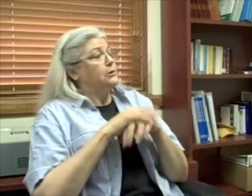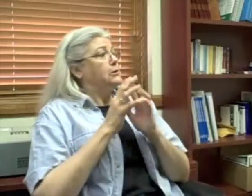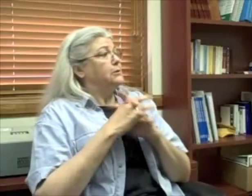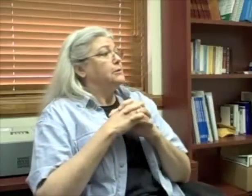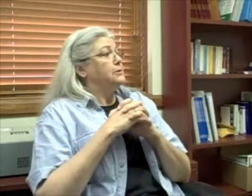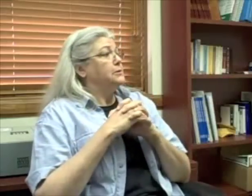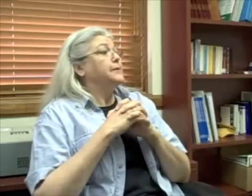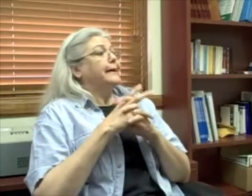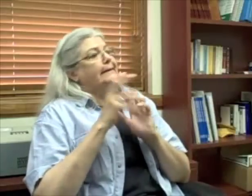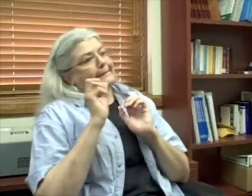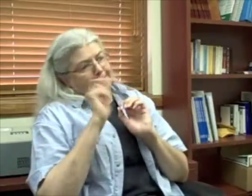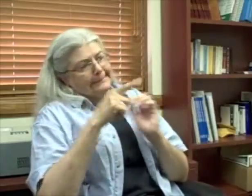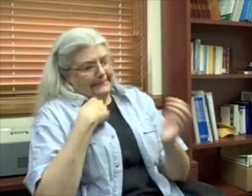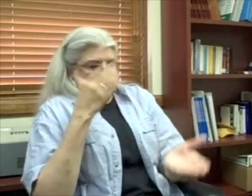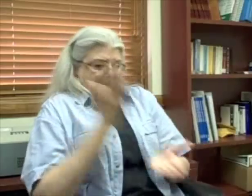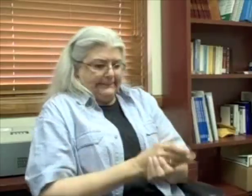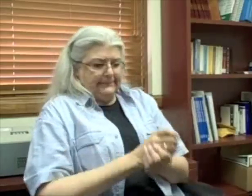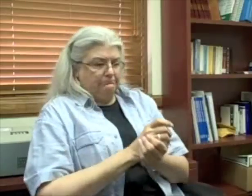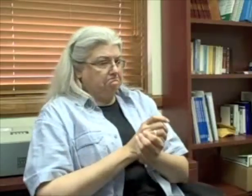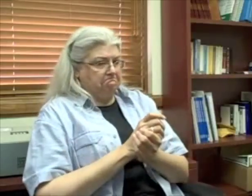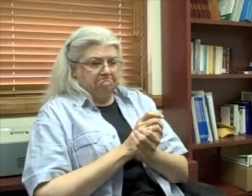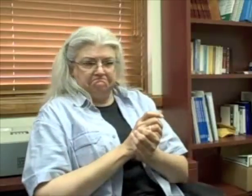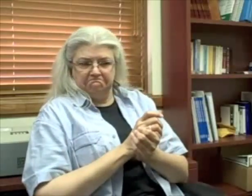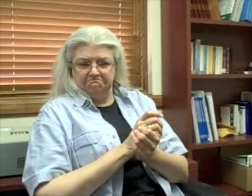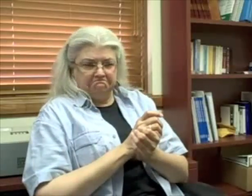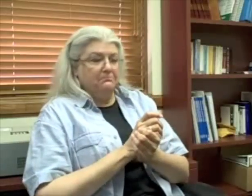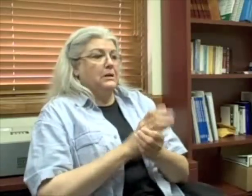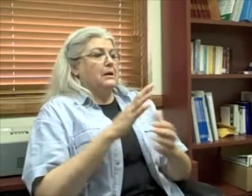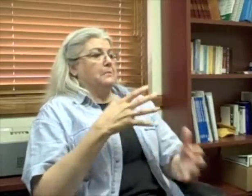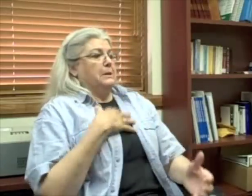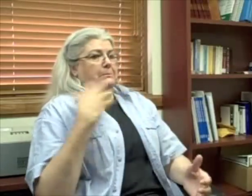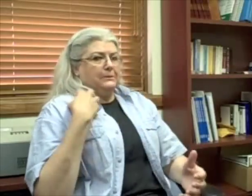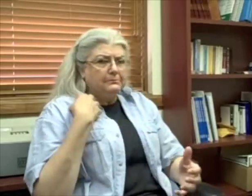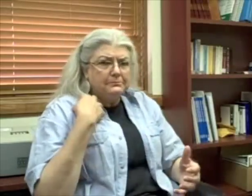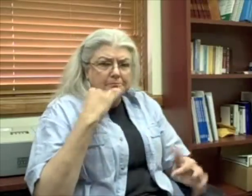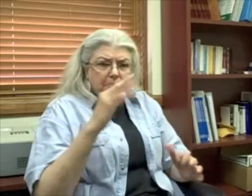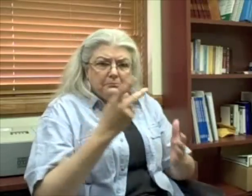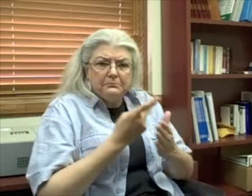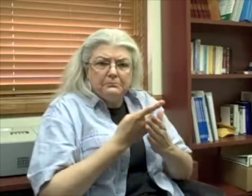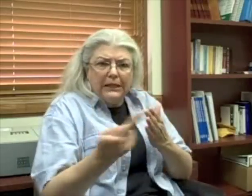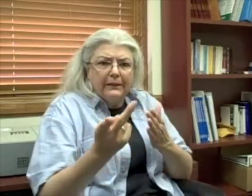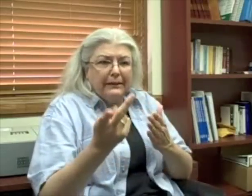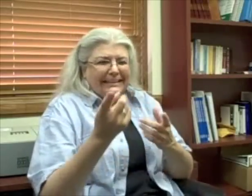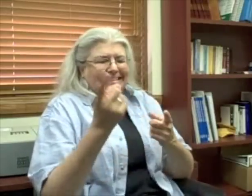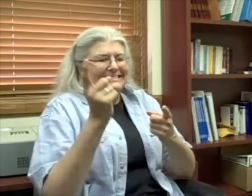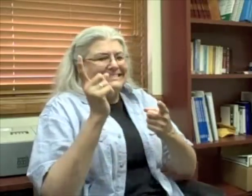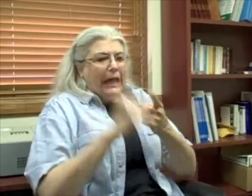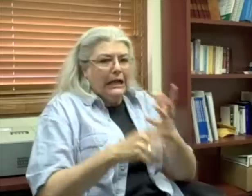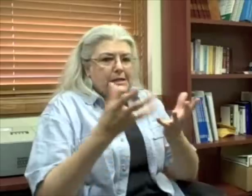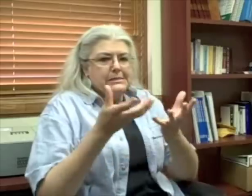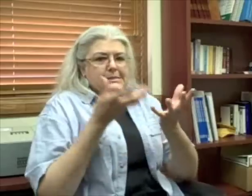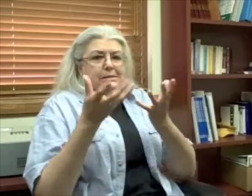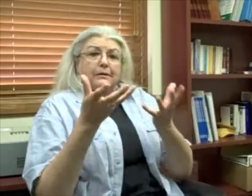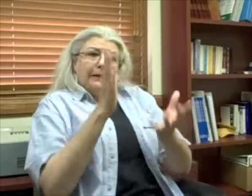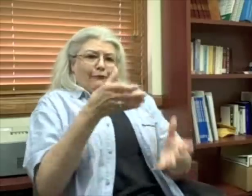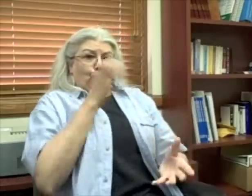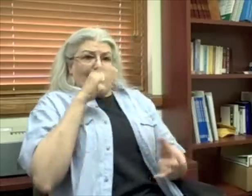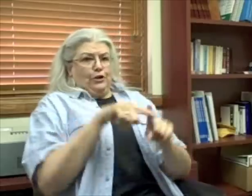Teach and stop drinking, or I'll fire you. I tried, but I couldn't. I never drank while I was teaching, no.